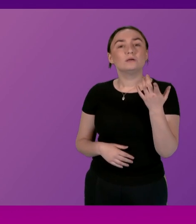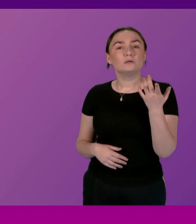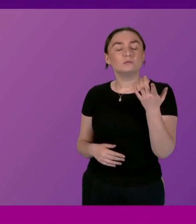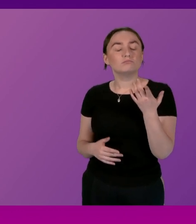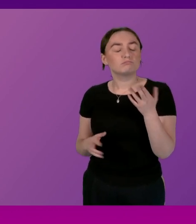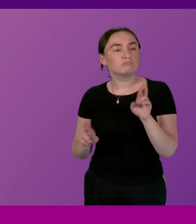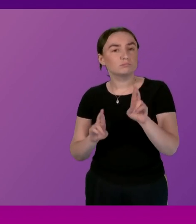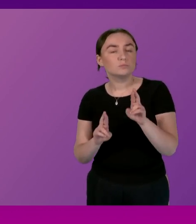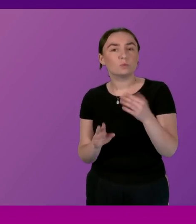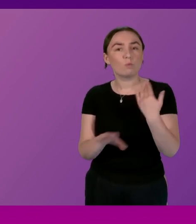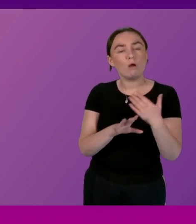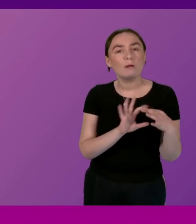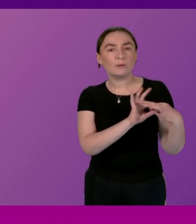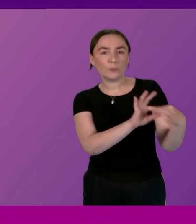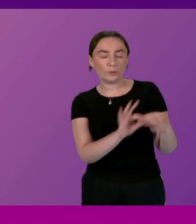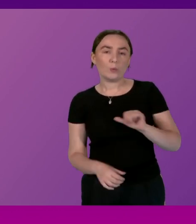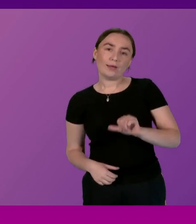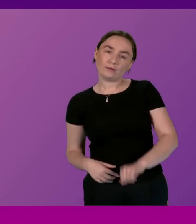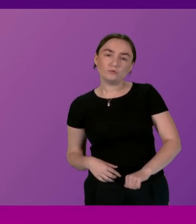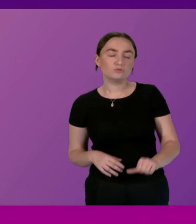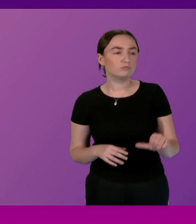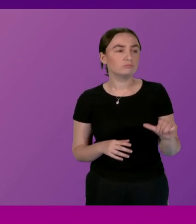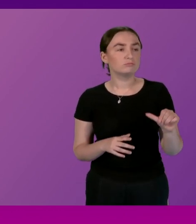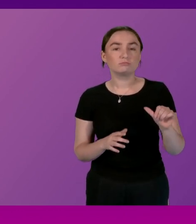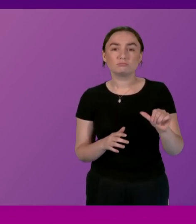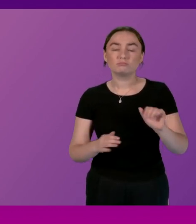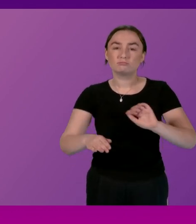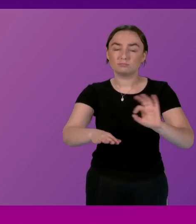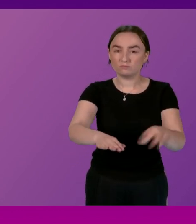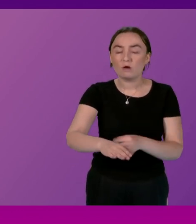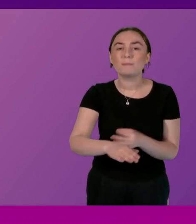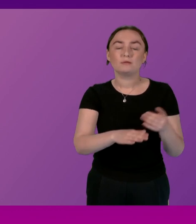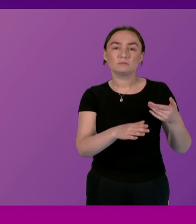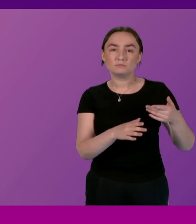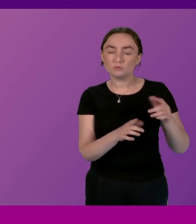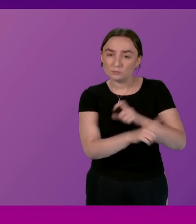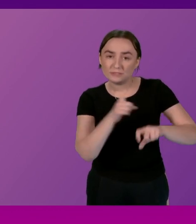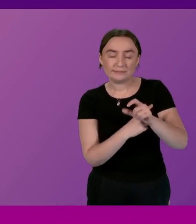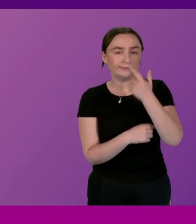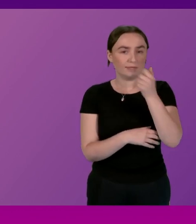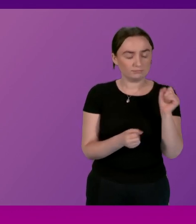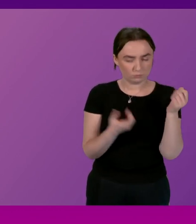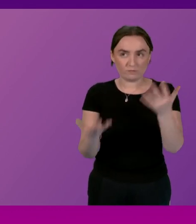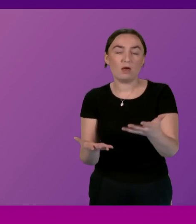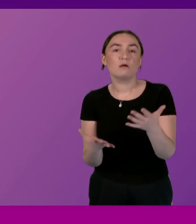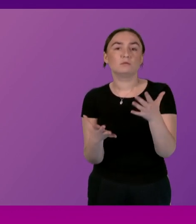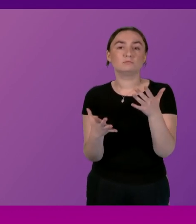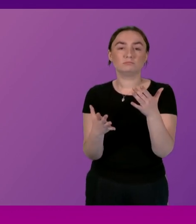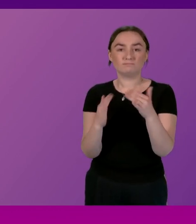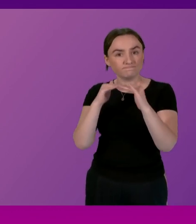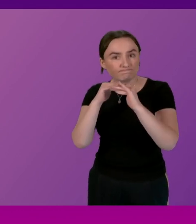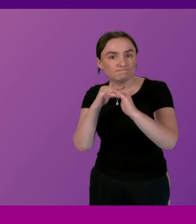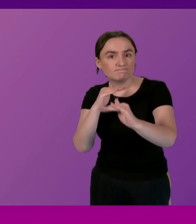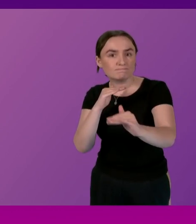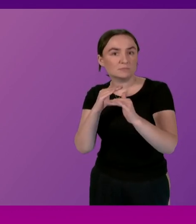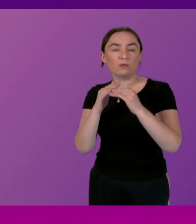work alongside our agricultural community to provide a level of stability and I'm not going to get into